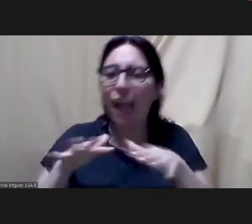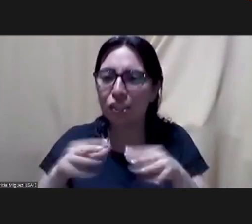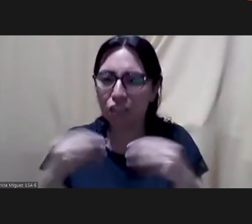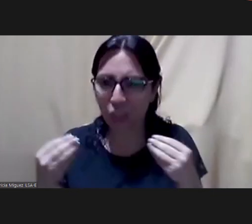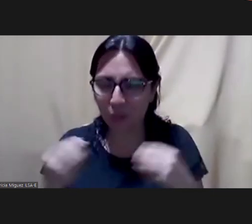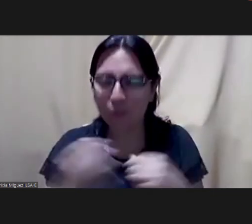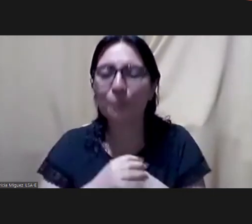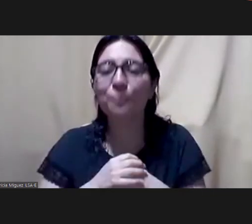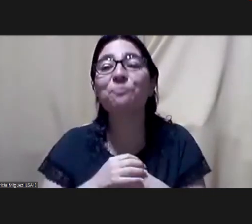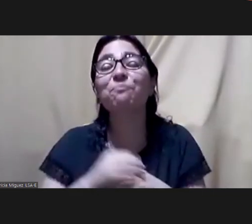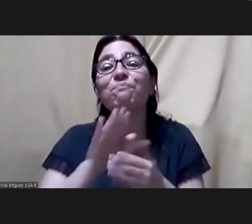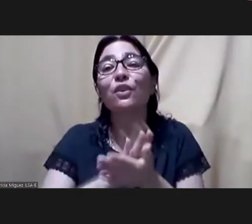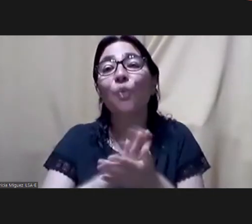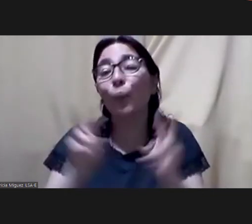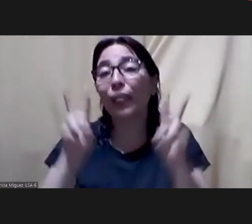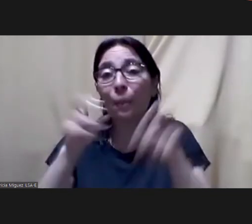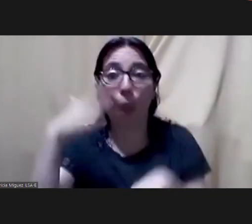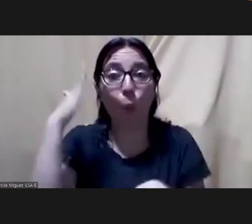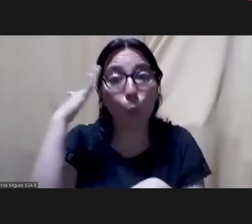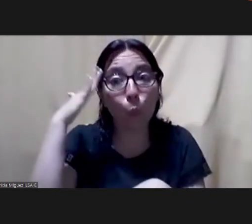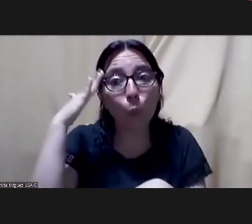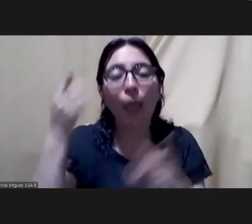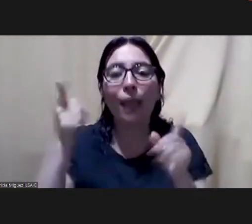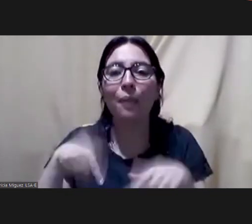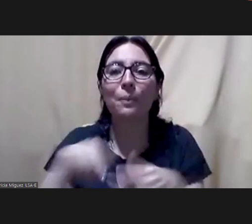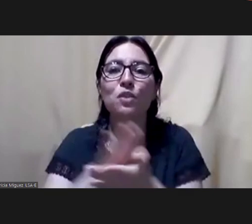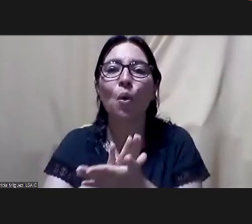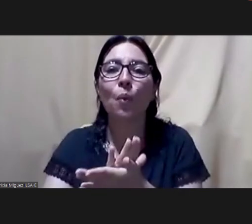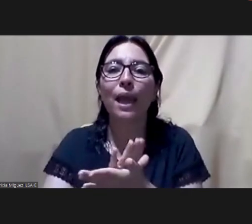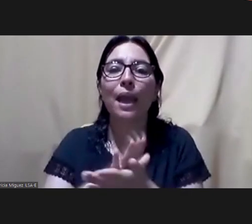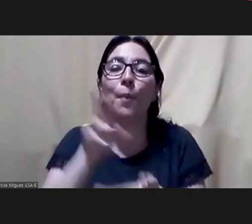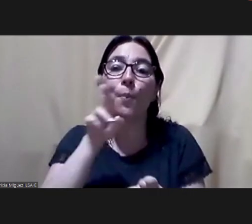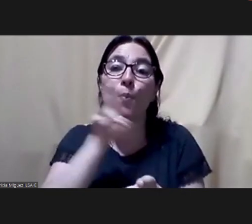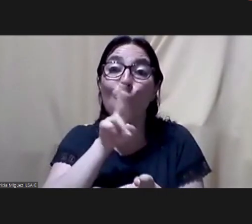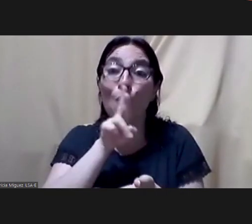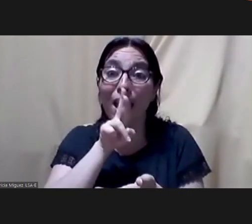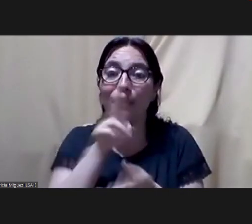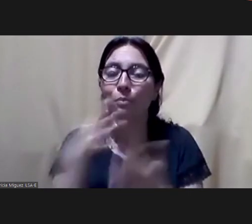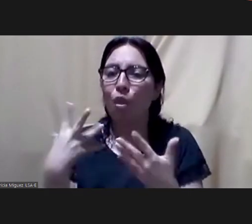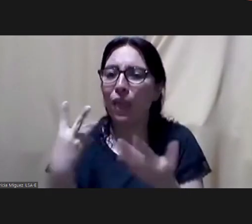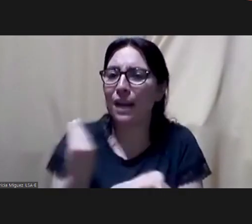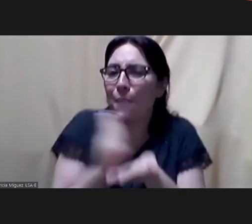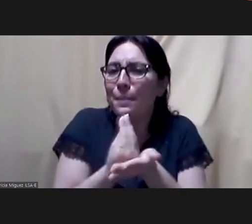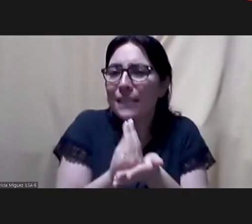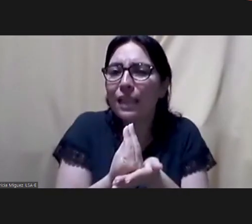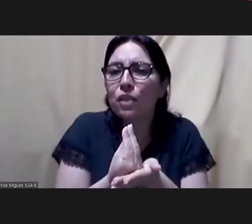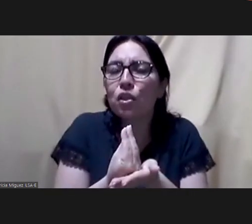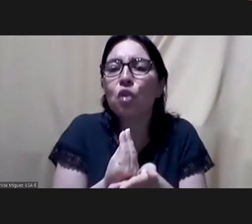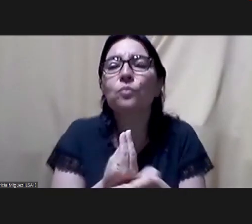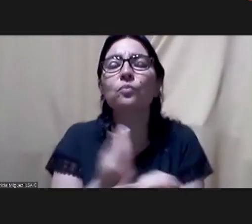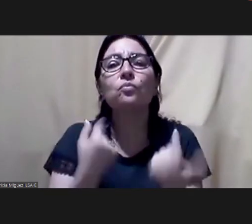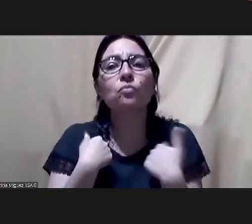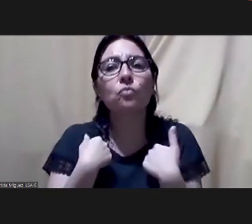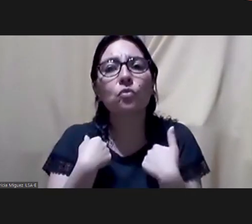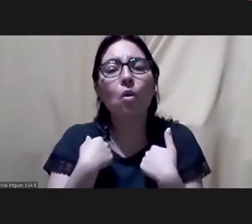so i think that culture and women's representation well i've uh focused very strongly